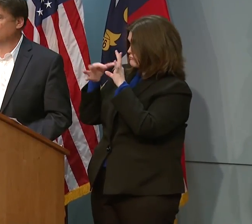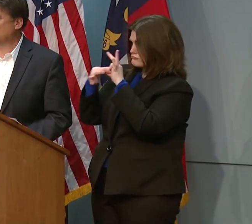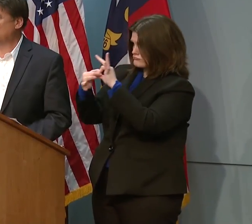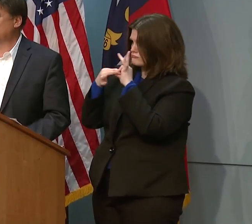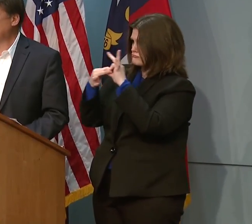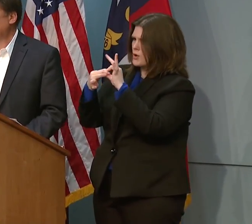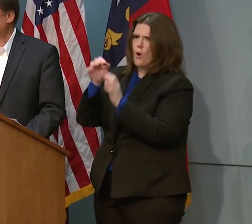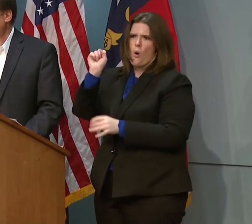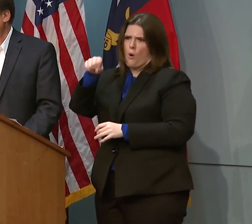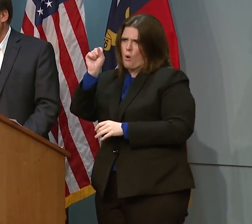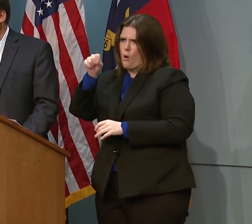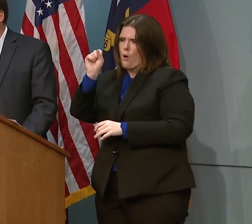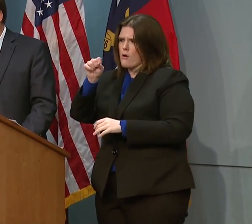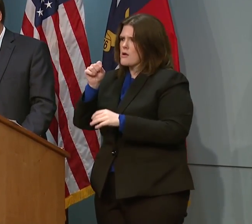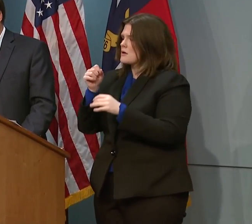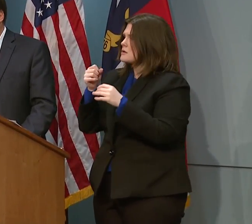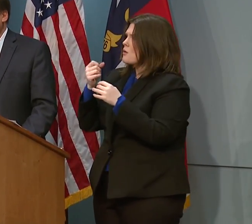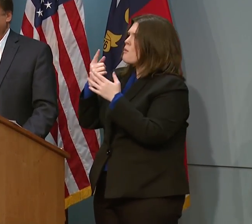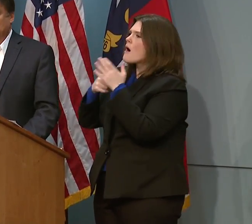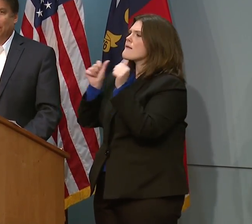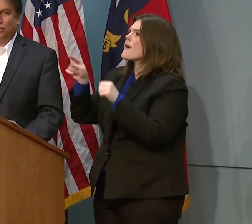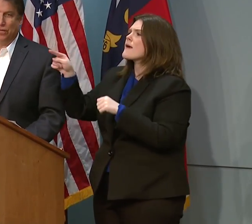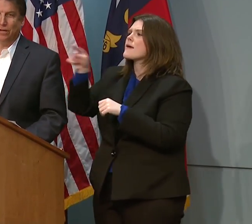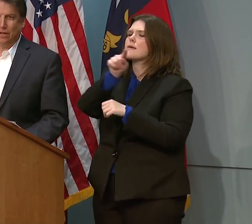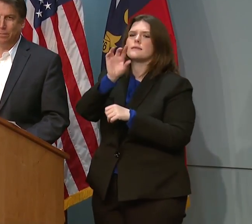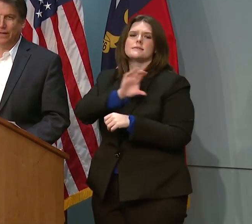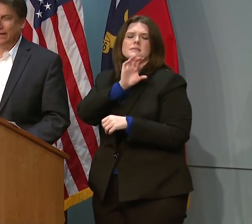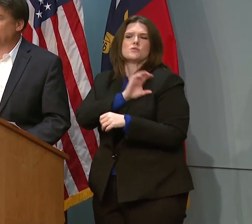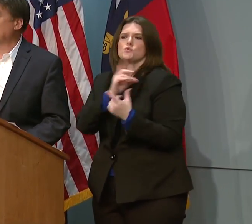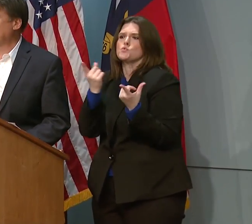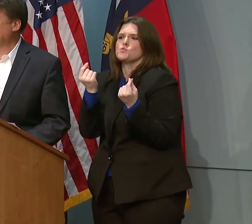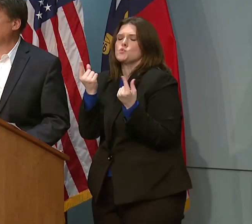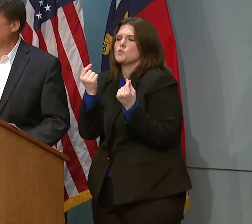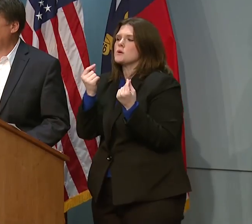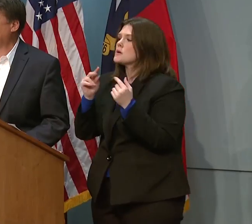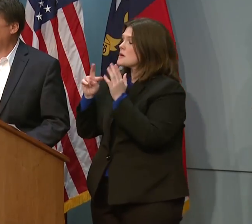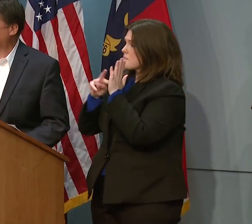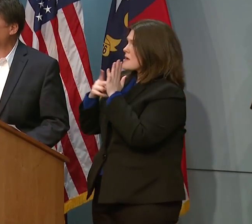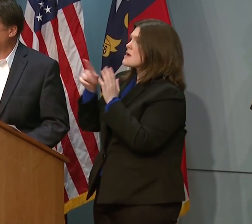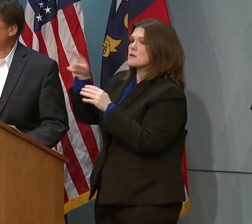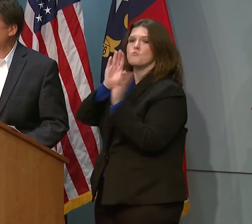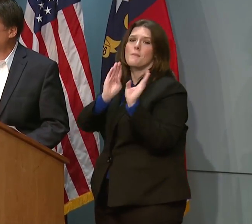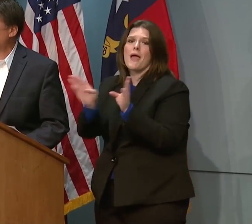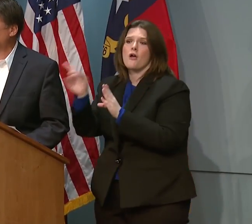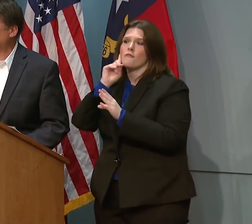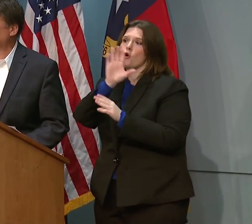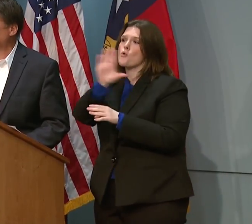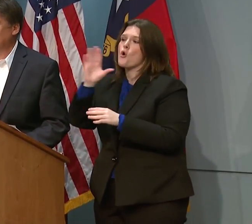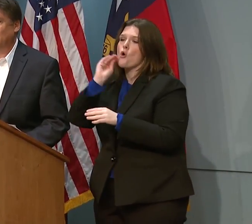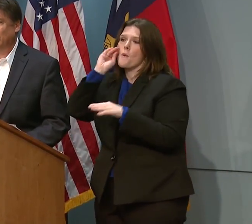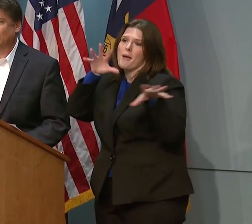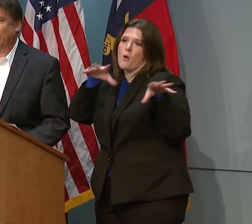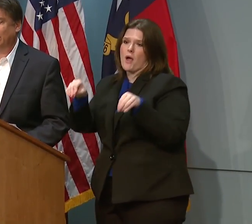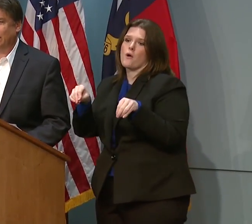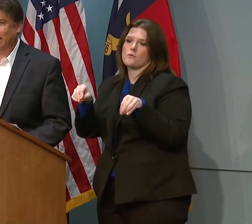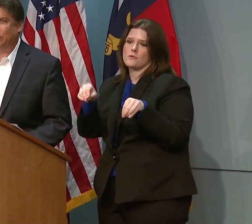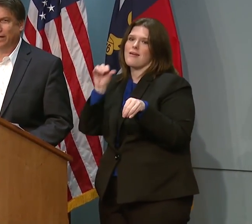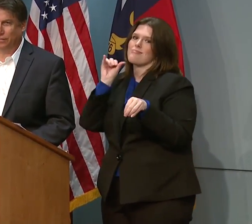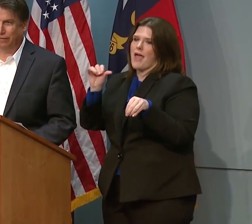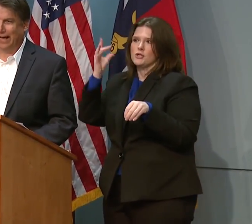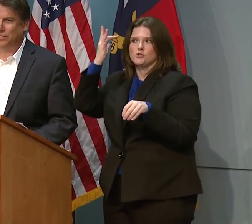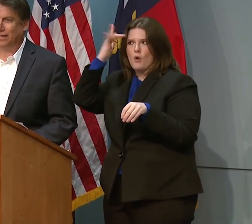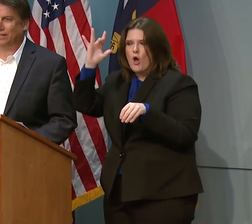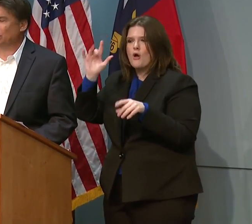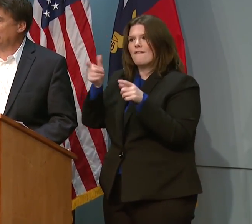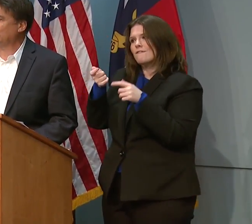Energy? Yes. What can the average citizen do? The average citizen can get prepared for a power outage. That would be the smart thing to do, and recognize,